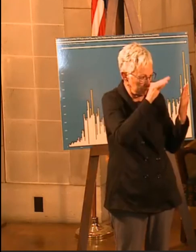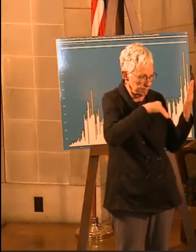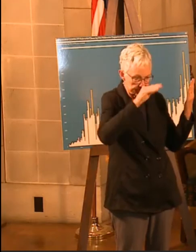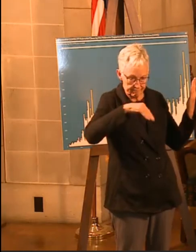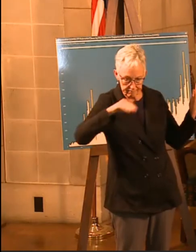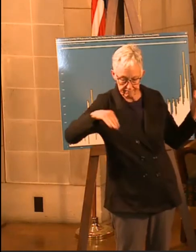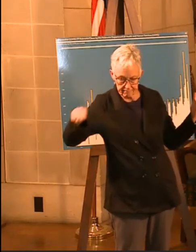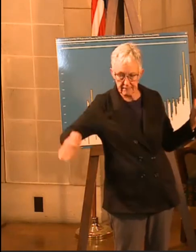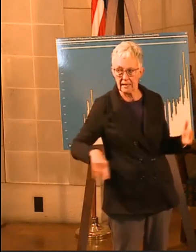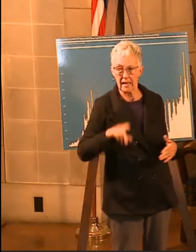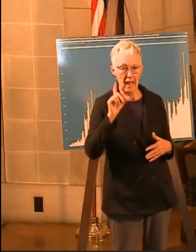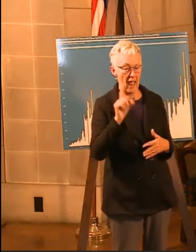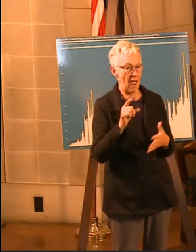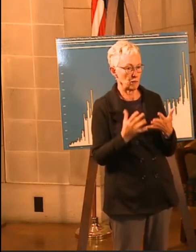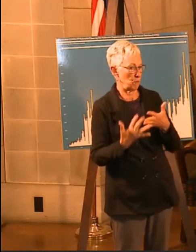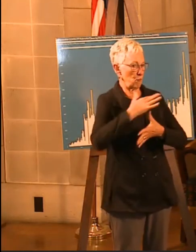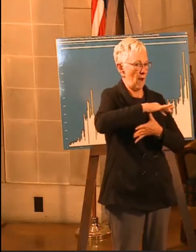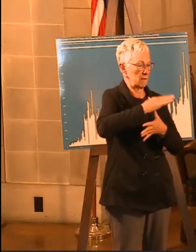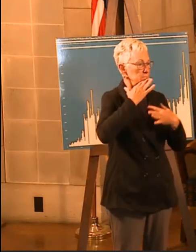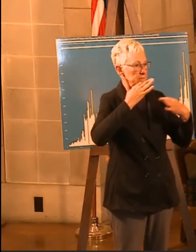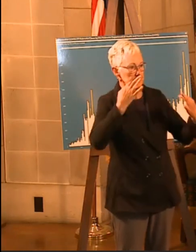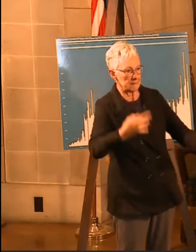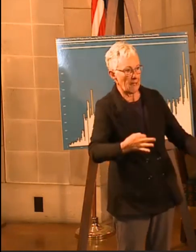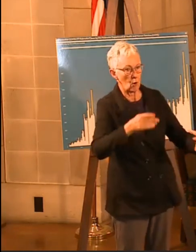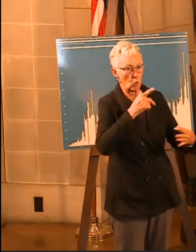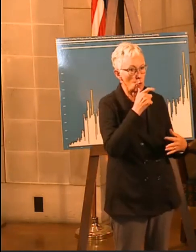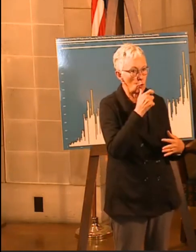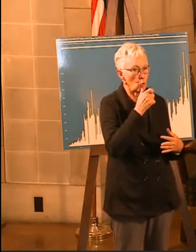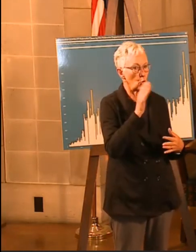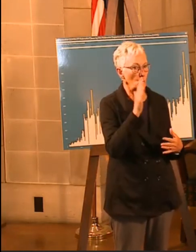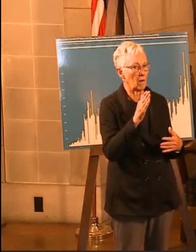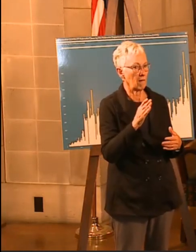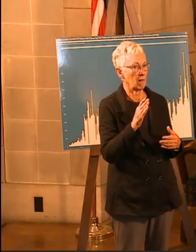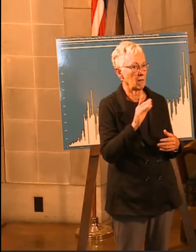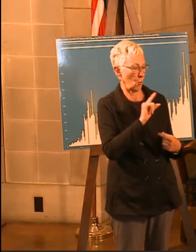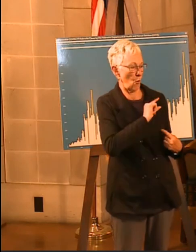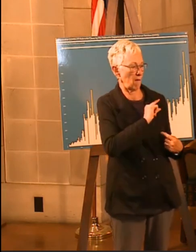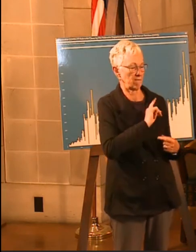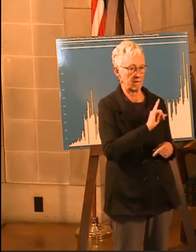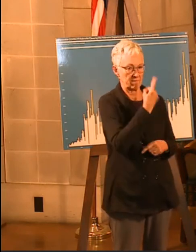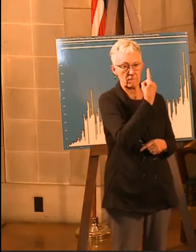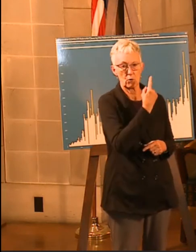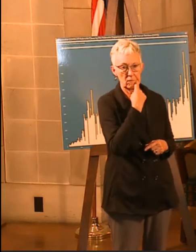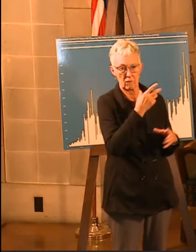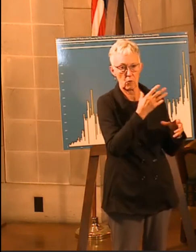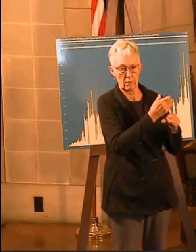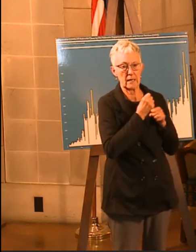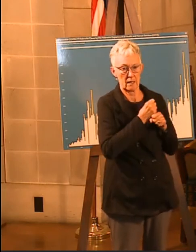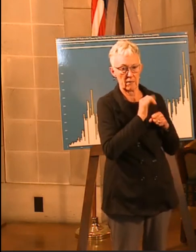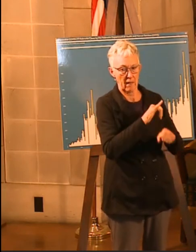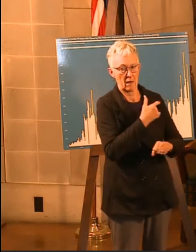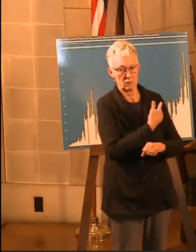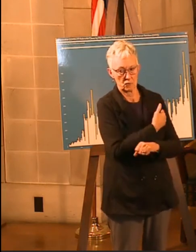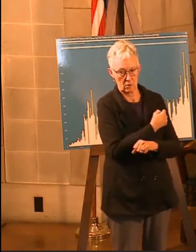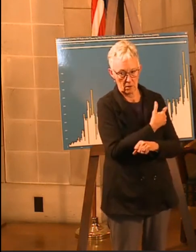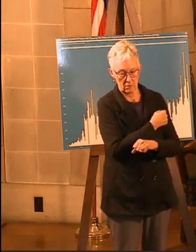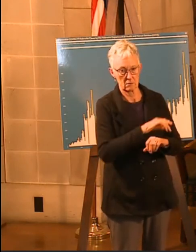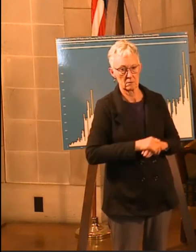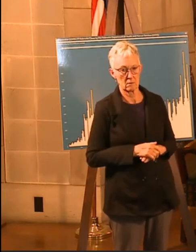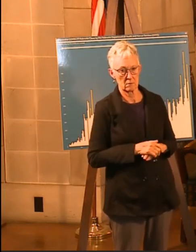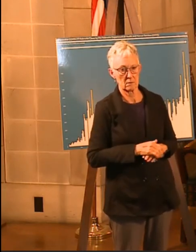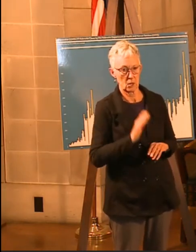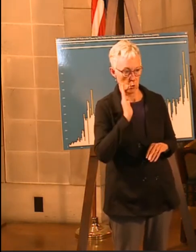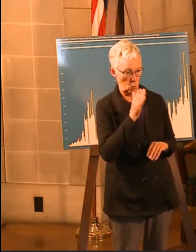available for the first allocation. We call it a phase 1A distribution or allocation. And that will be to